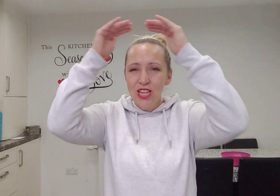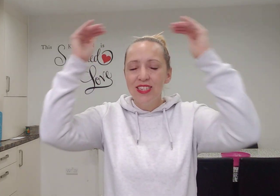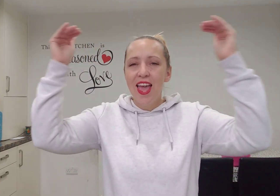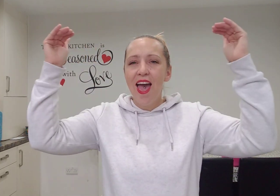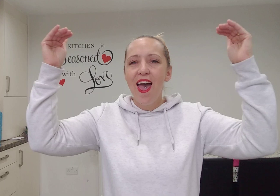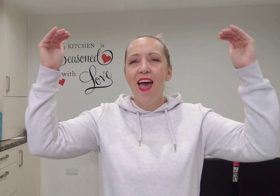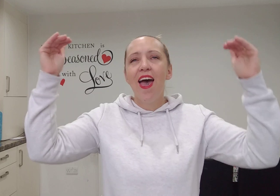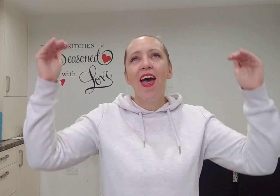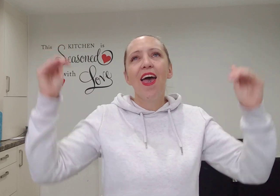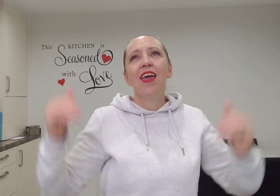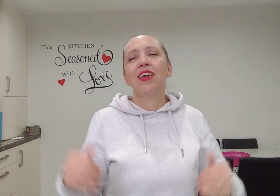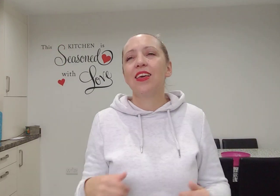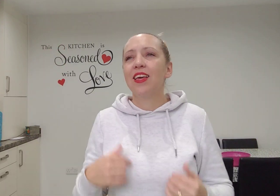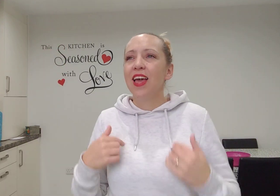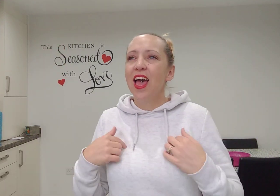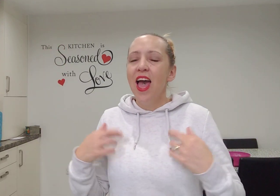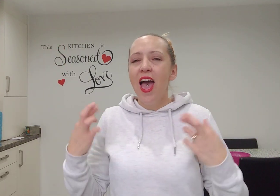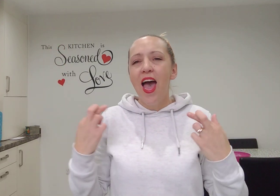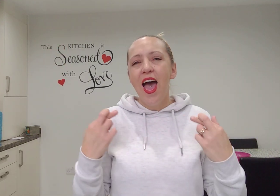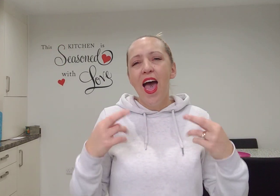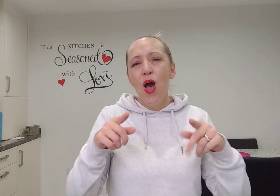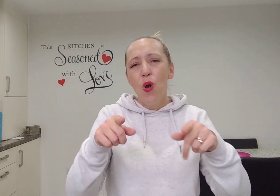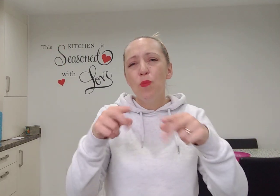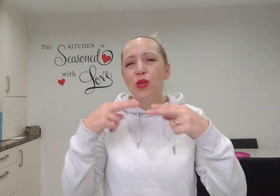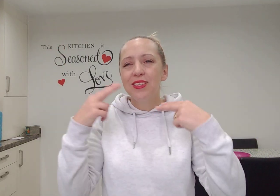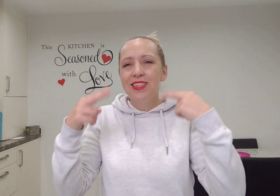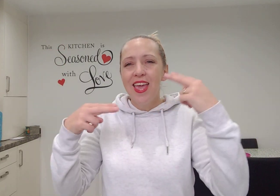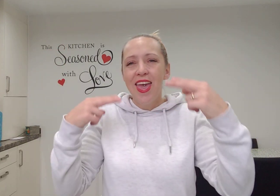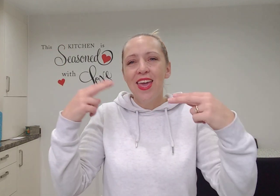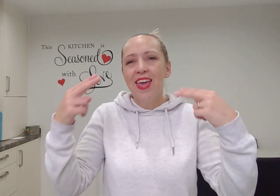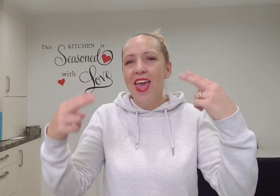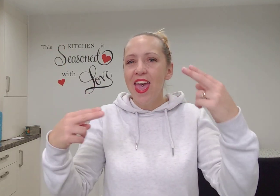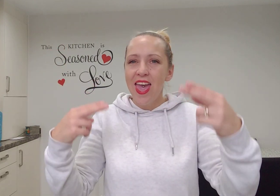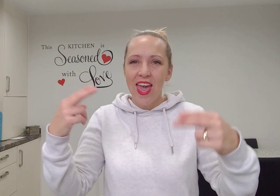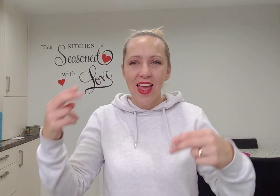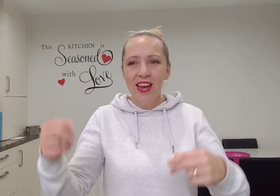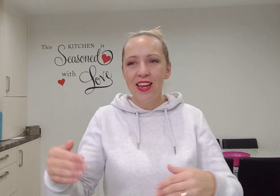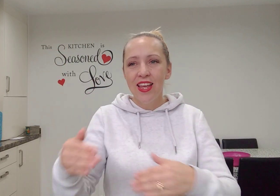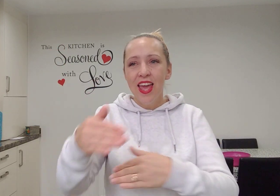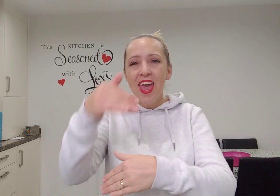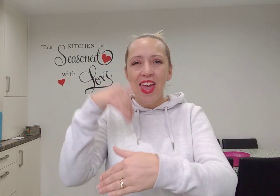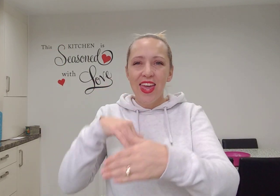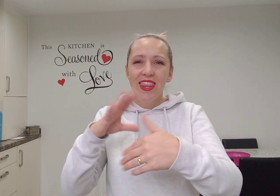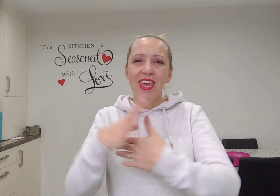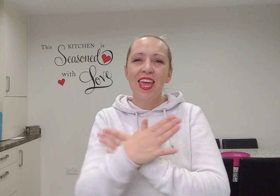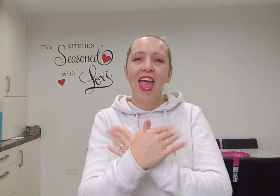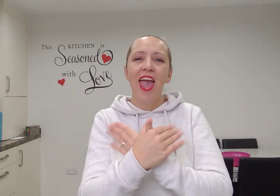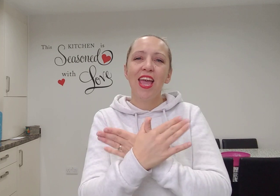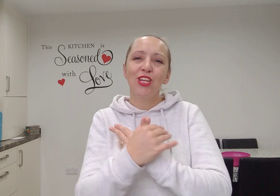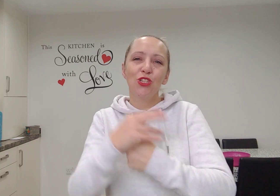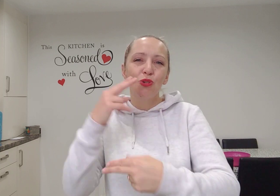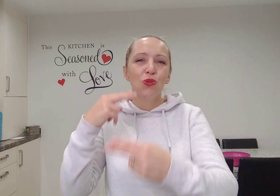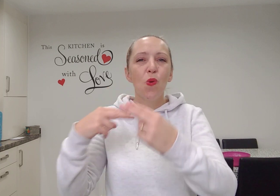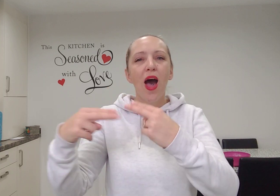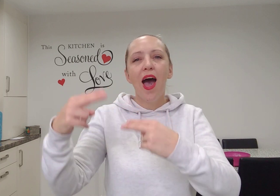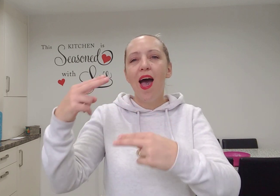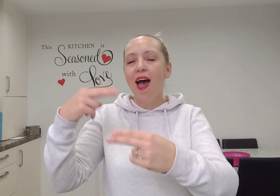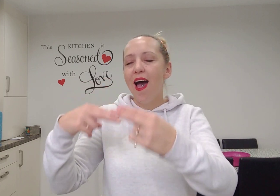sky I hope you're singing in the angels' fire